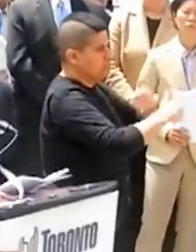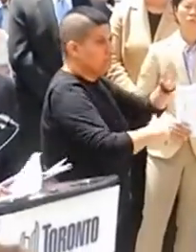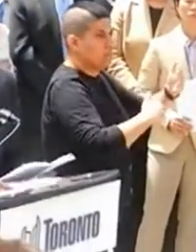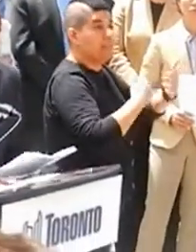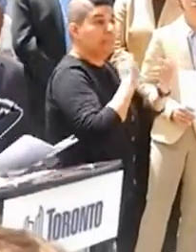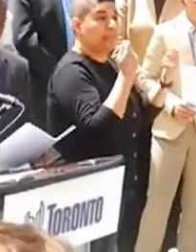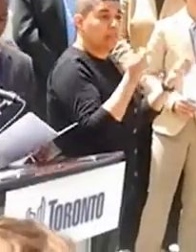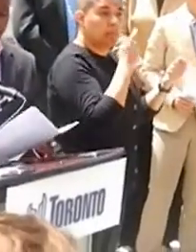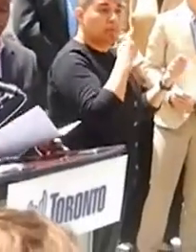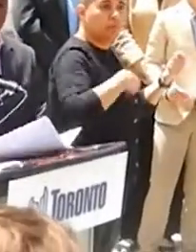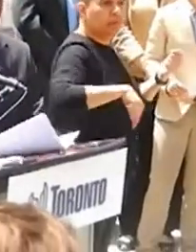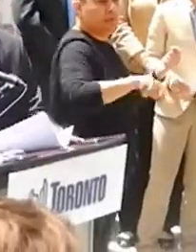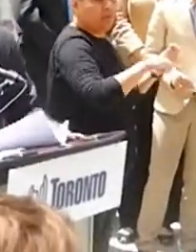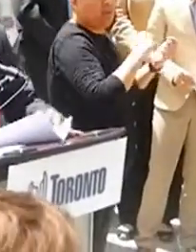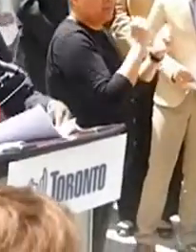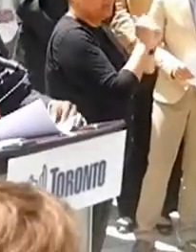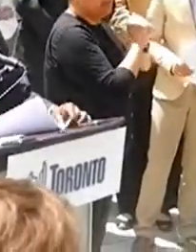together.